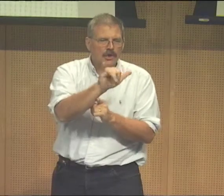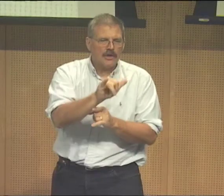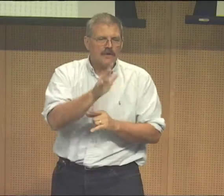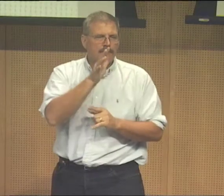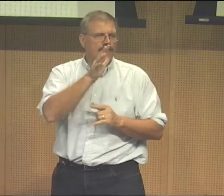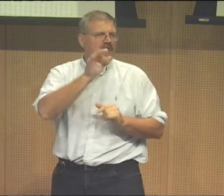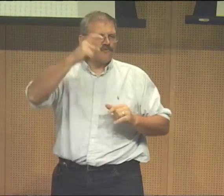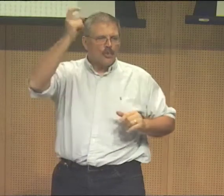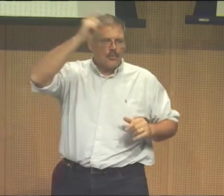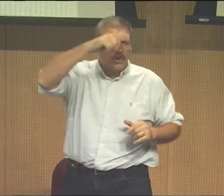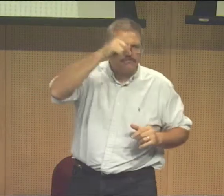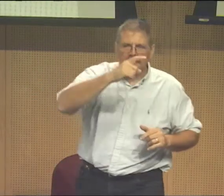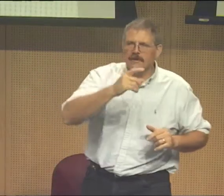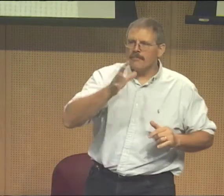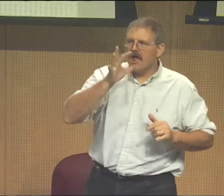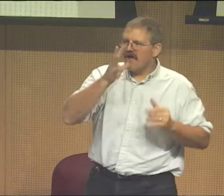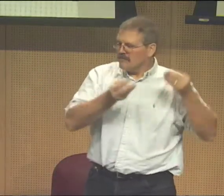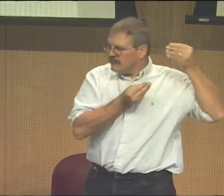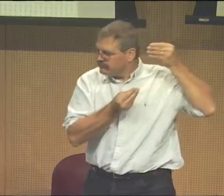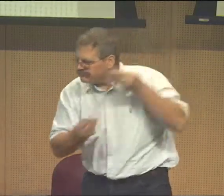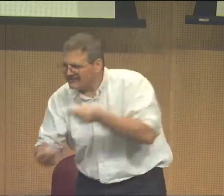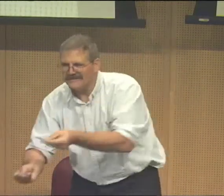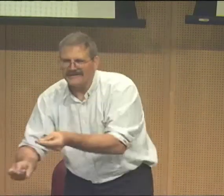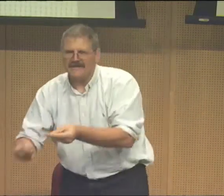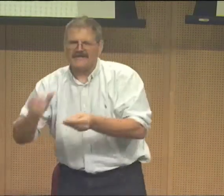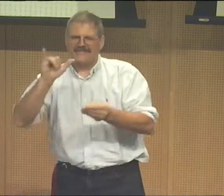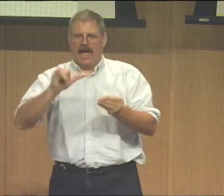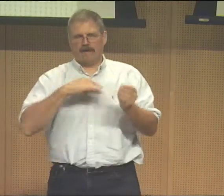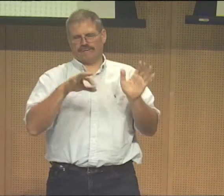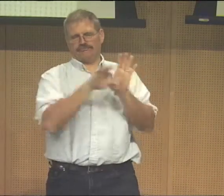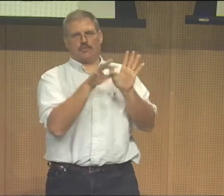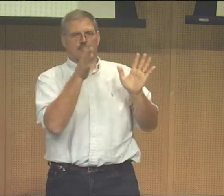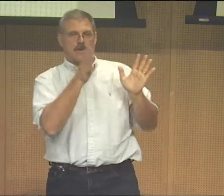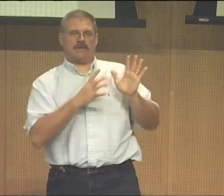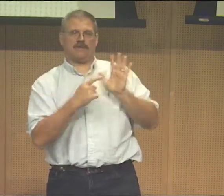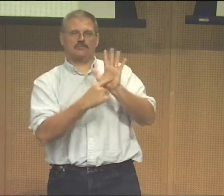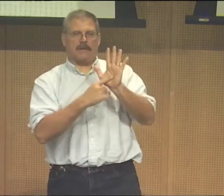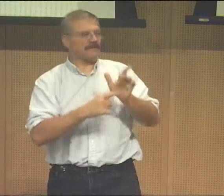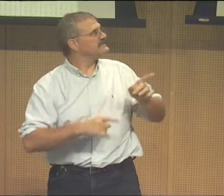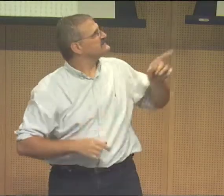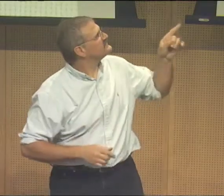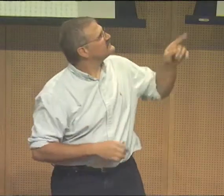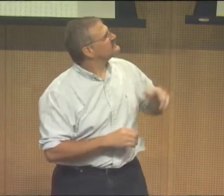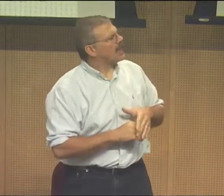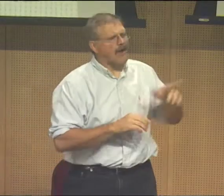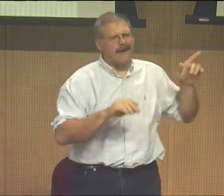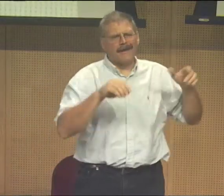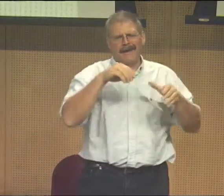If we look at mothers, usually symbolizes wisdom and fertility, and our goddesses usually represent those sorts of